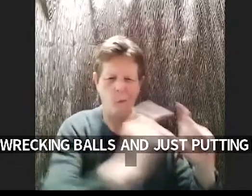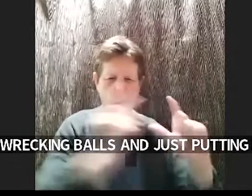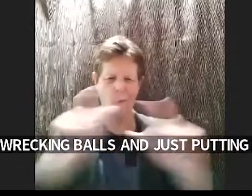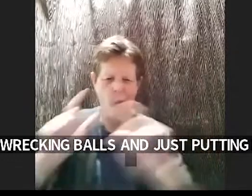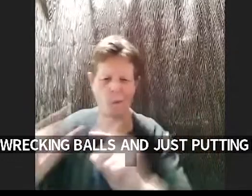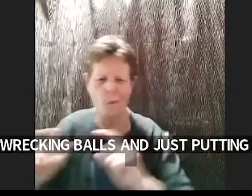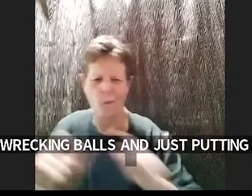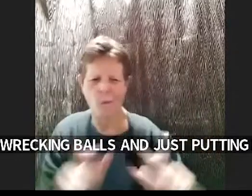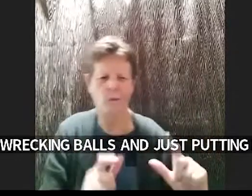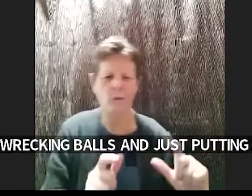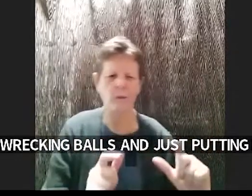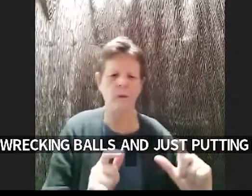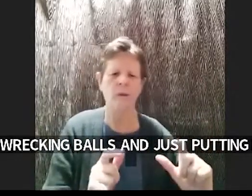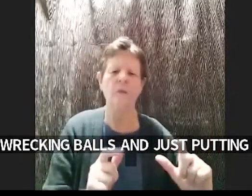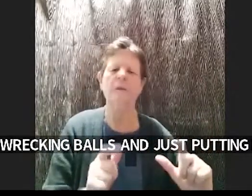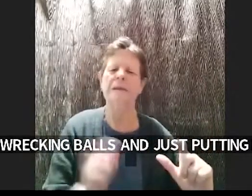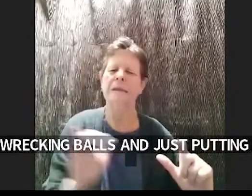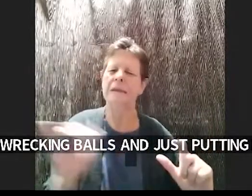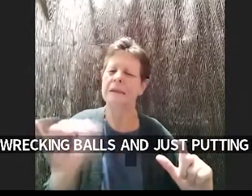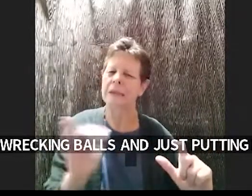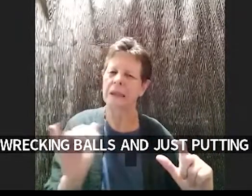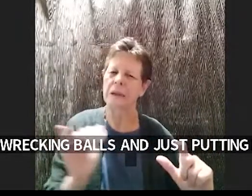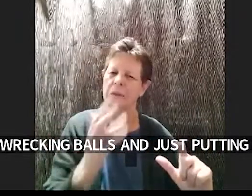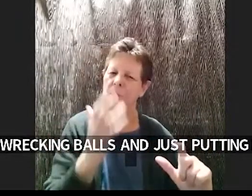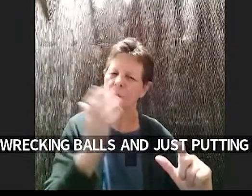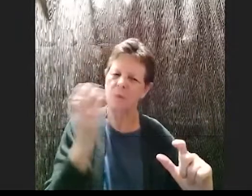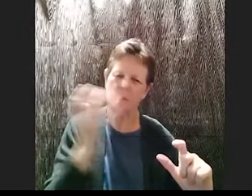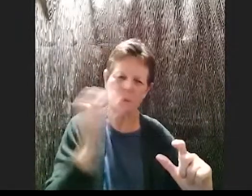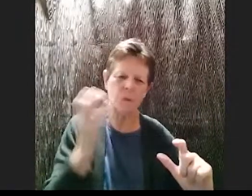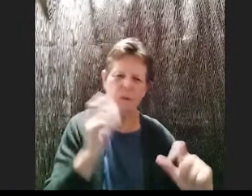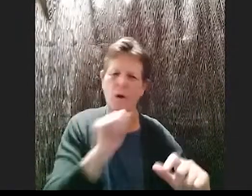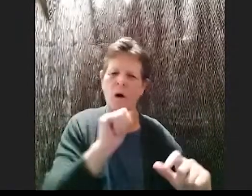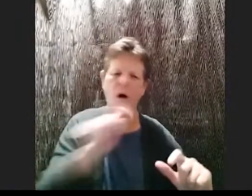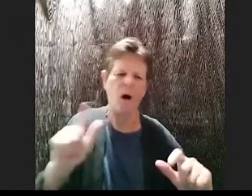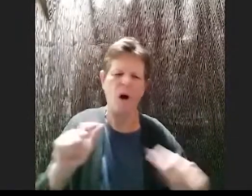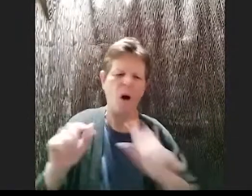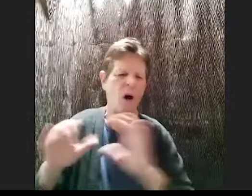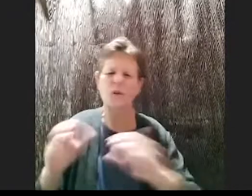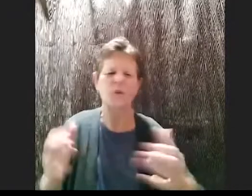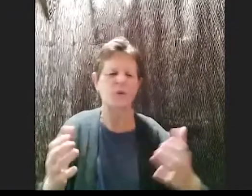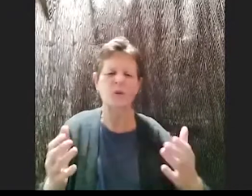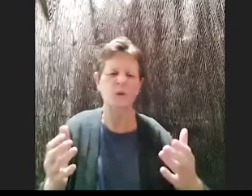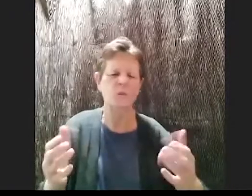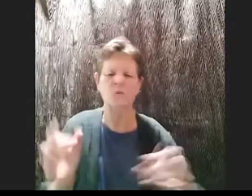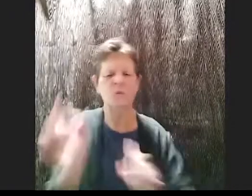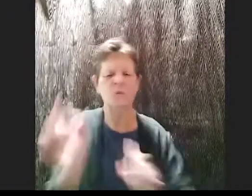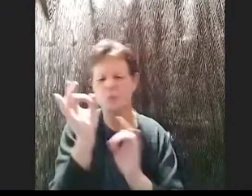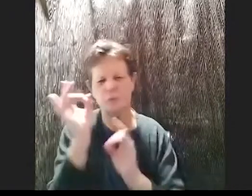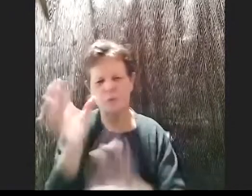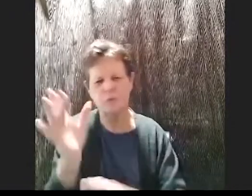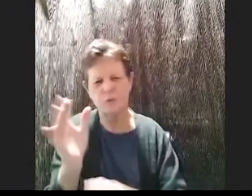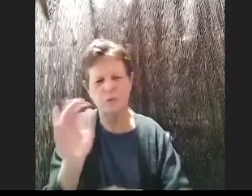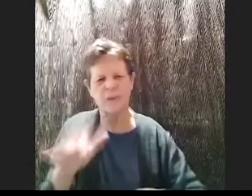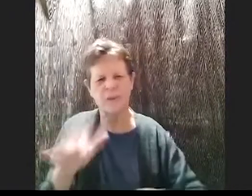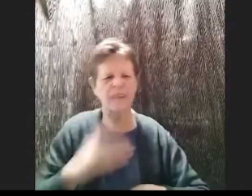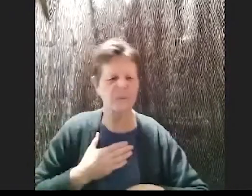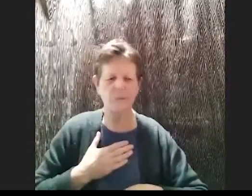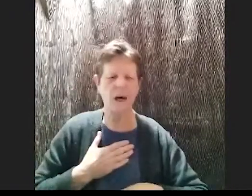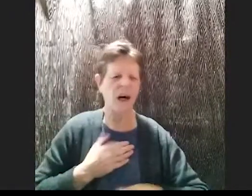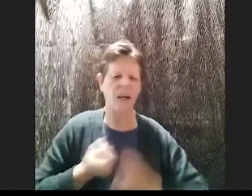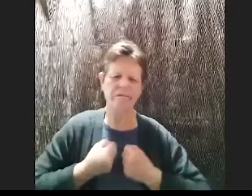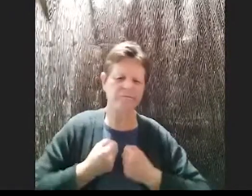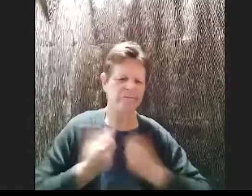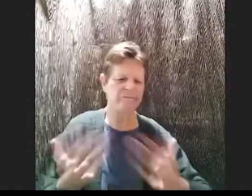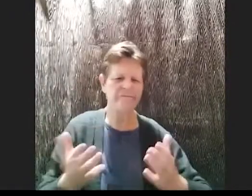it's this kind of vicious gaslighting from all sides you know that's um that's my rant on the subject no i